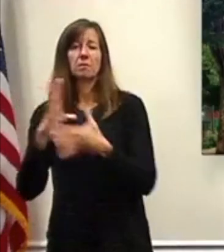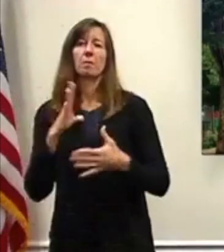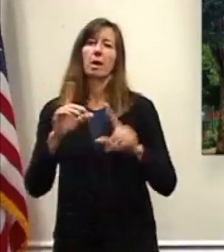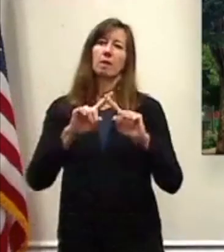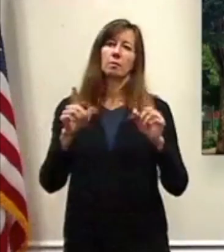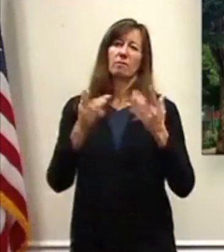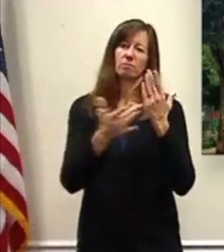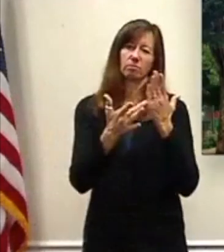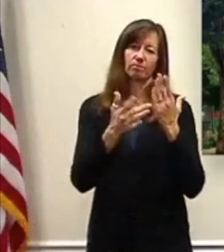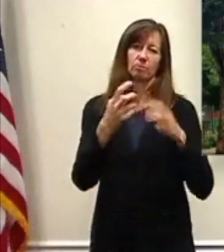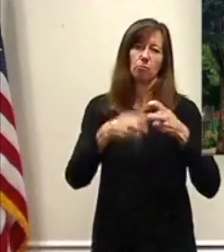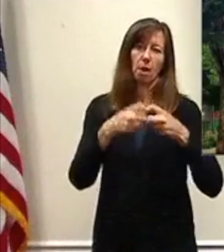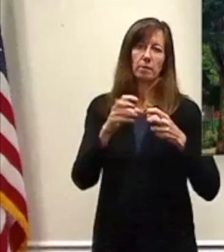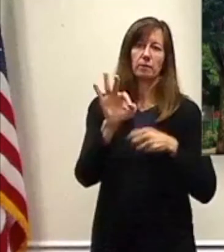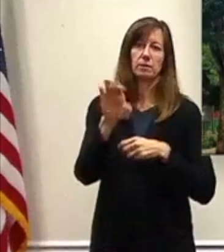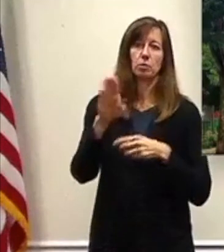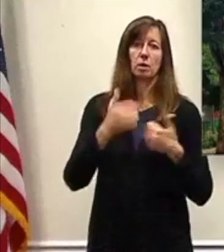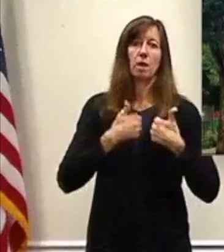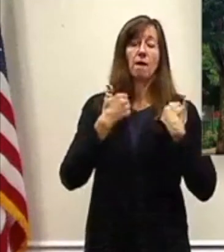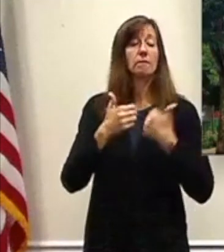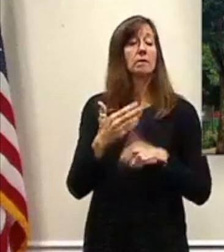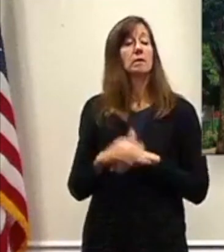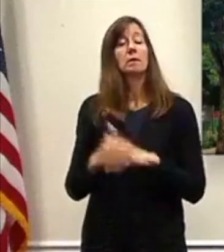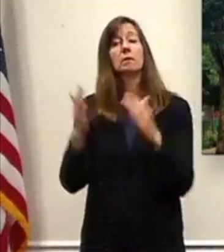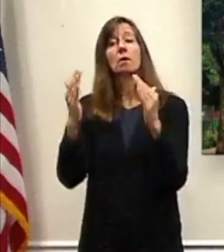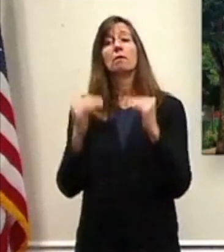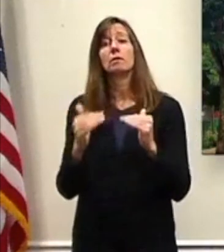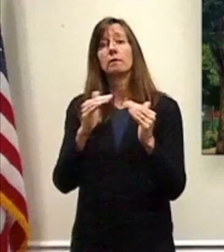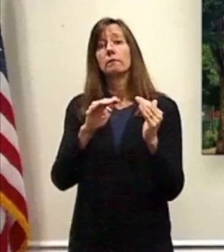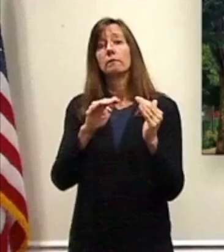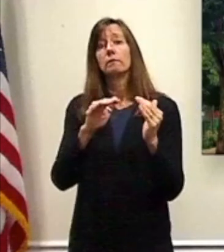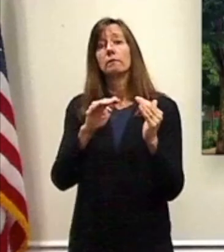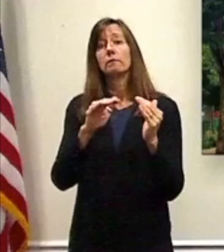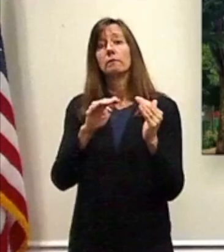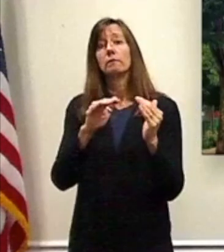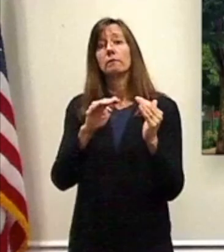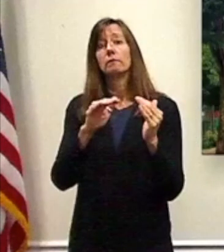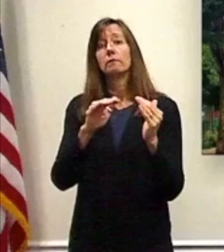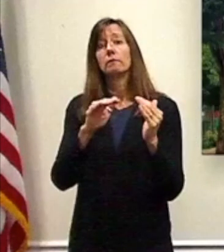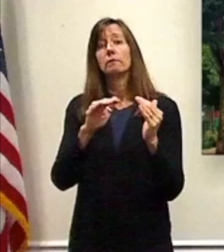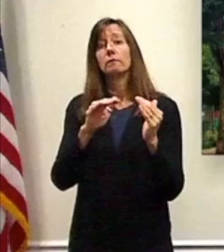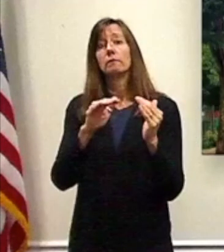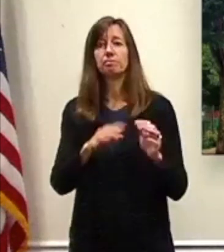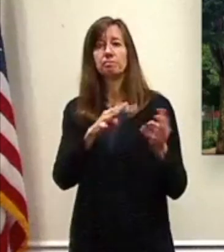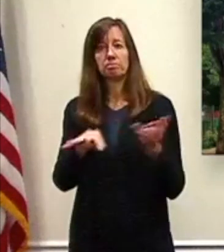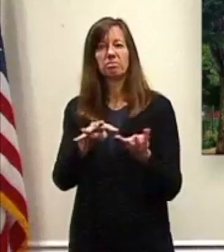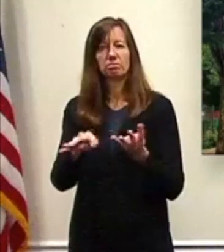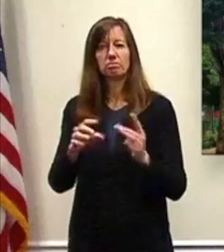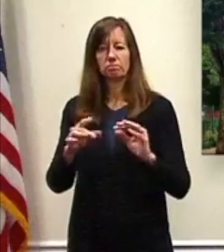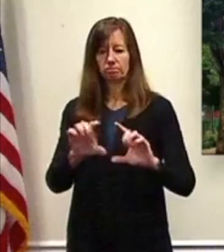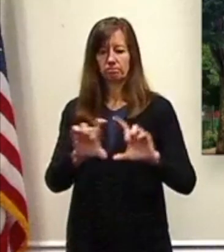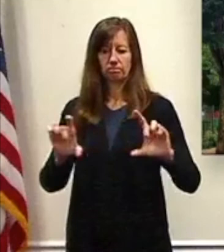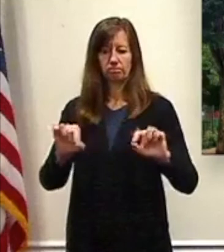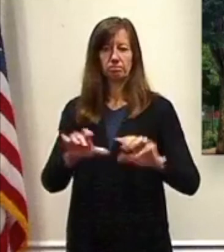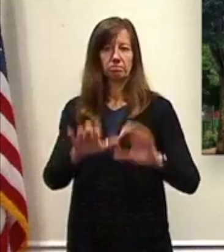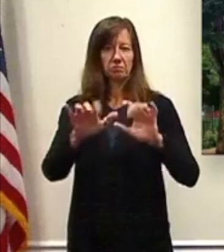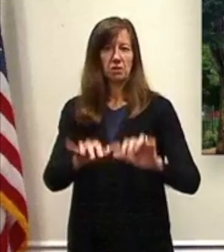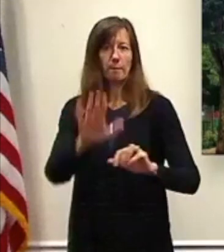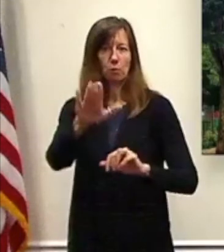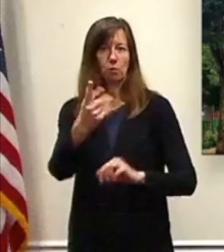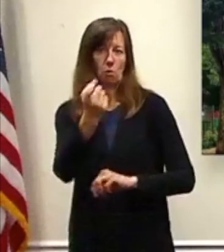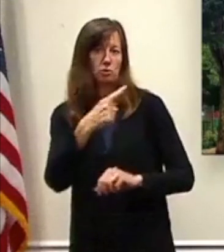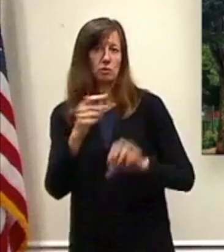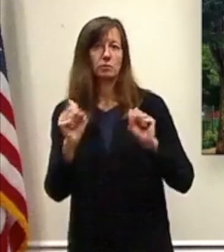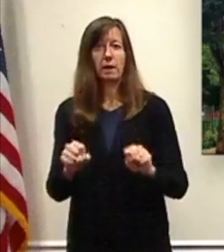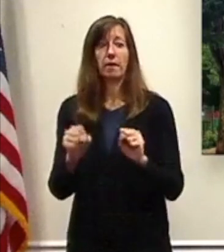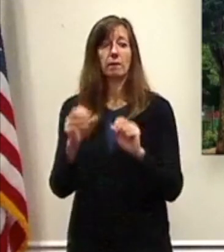Let's, if you have a question, write in in the comments section below the live stream. Hopefully, folks are joining us. And if you have a question on the phone,